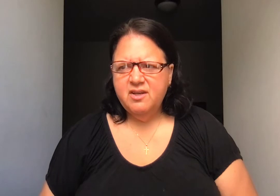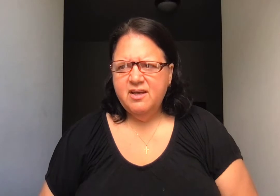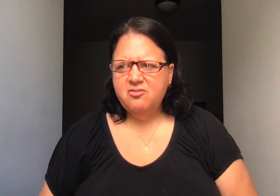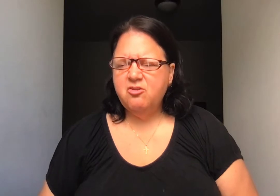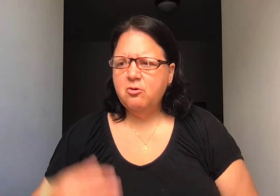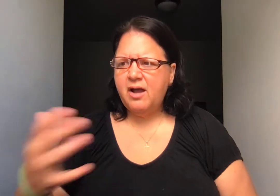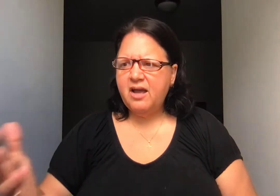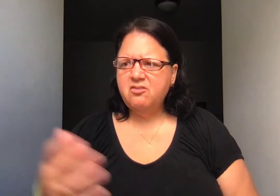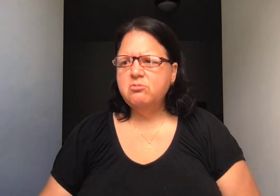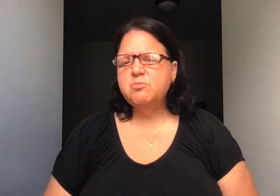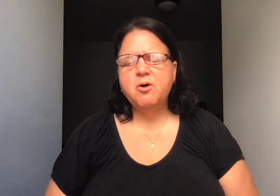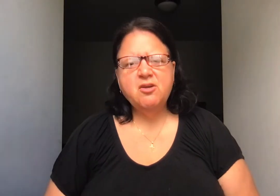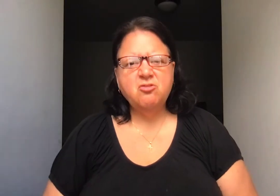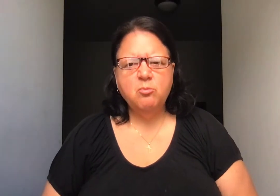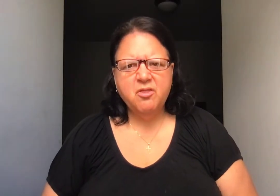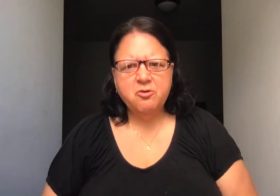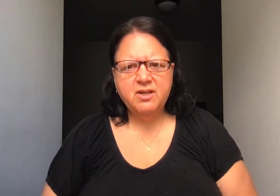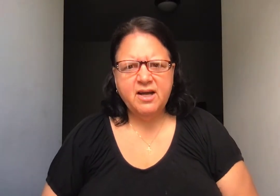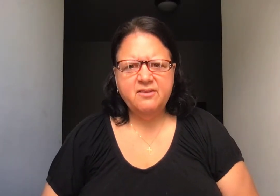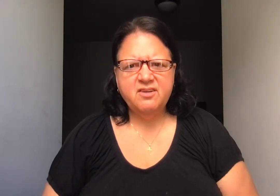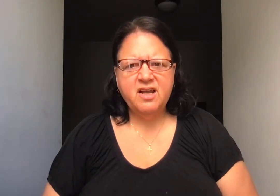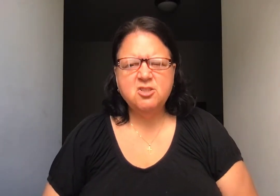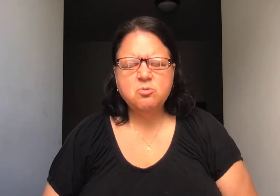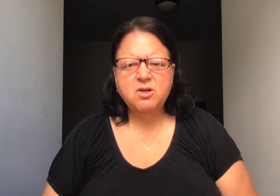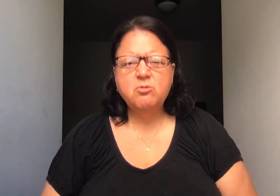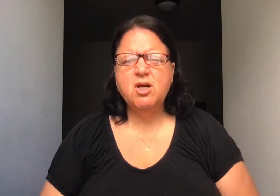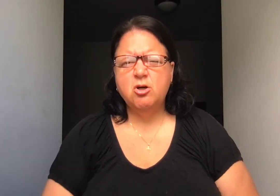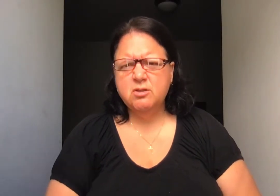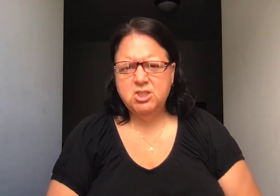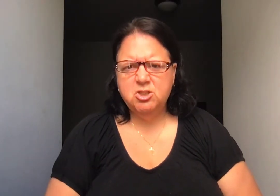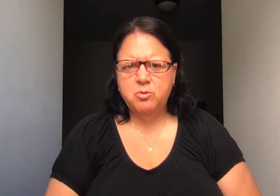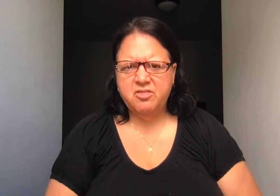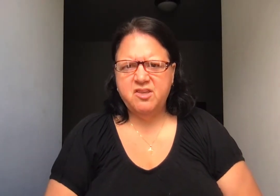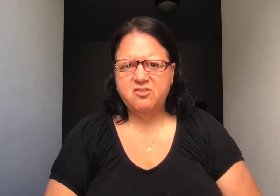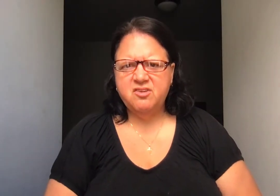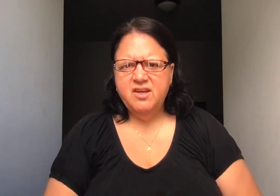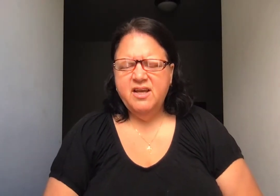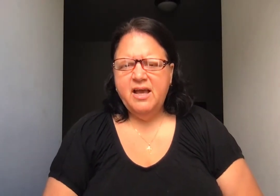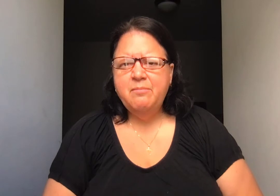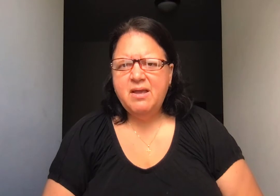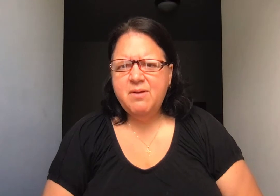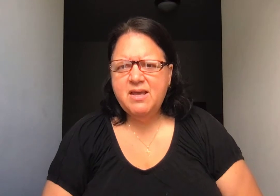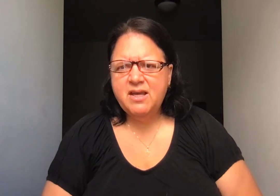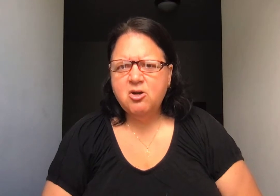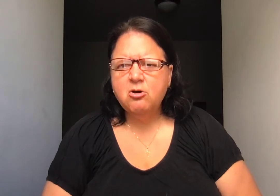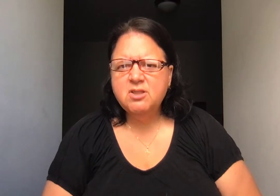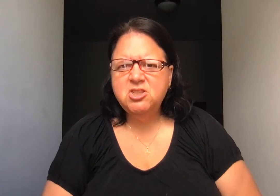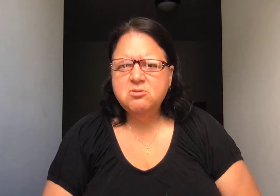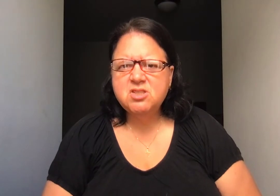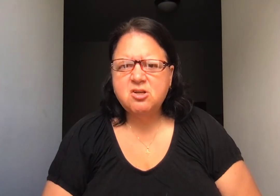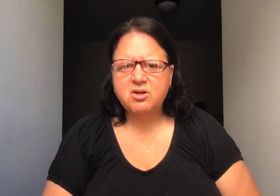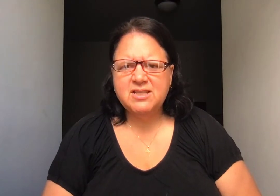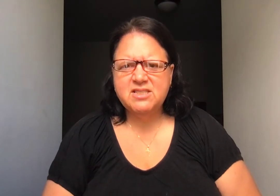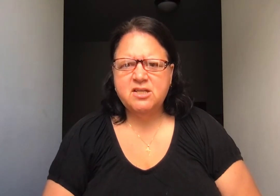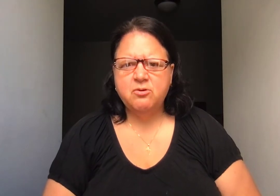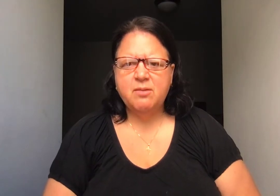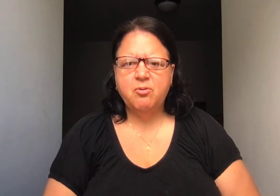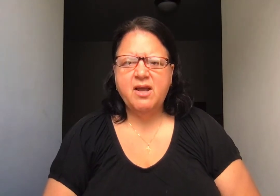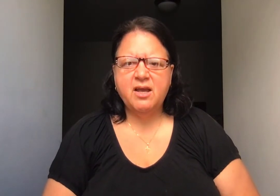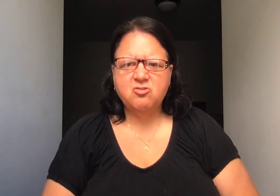So as I was praying Psalm 139 today, I just want to encourage you with this and maybe encourage you to start considering praying a